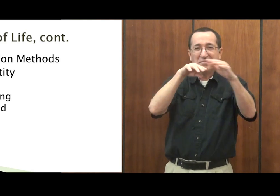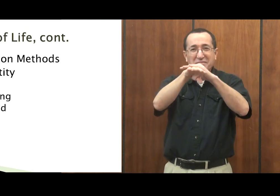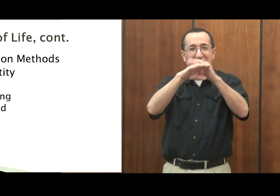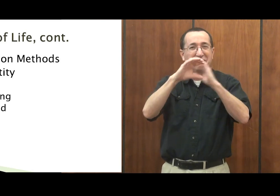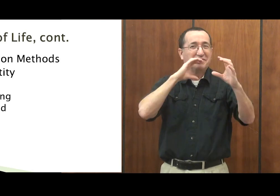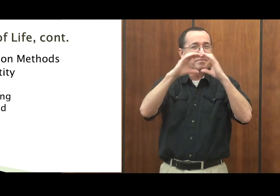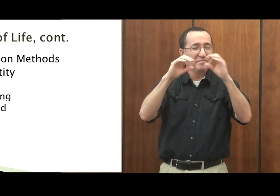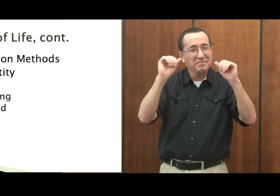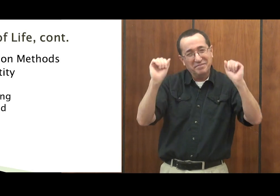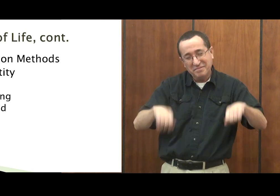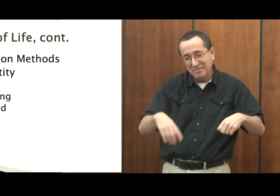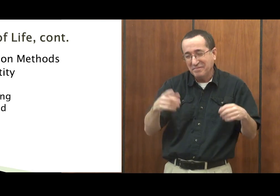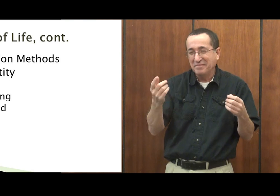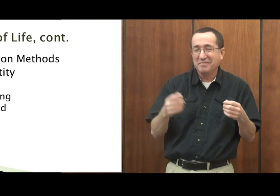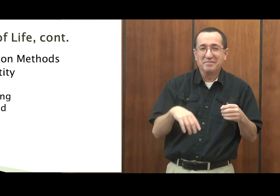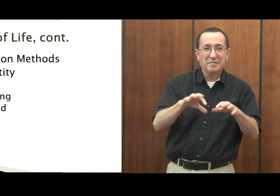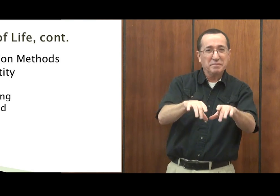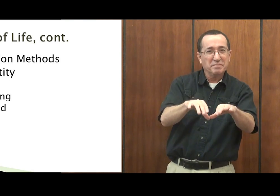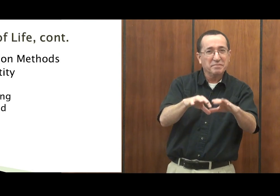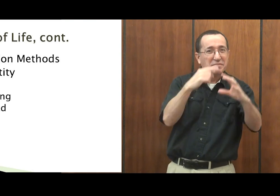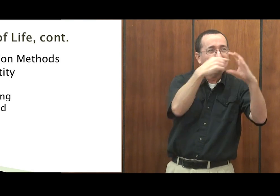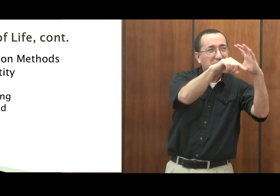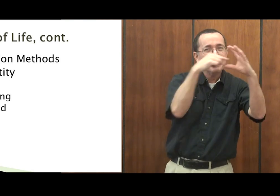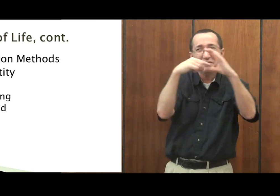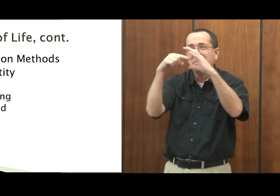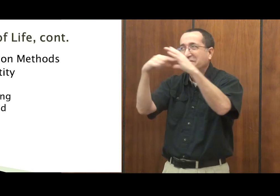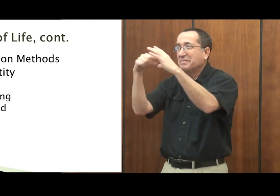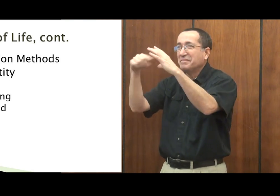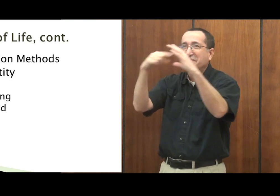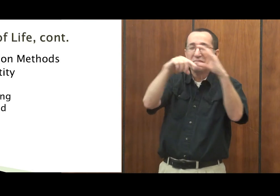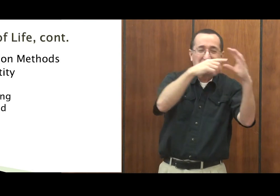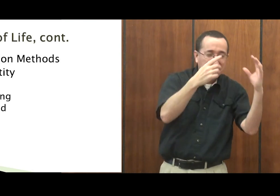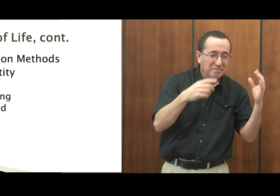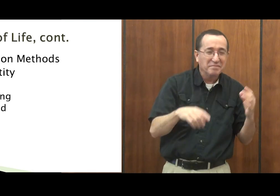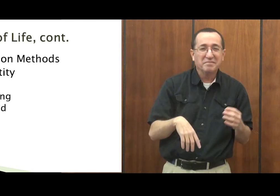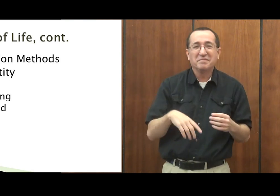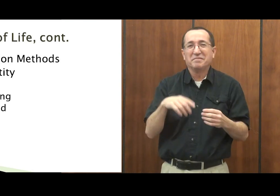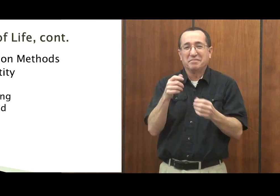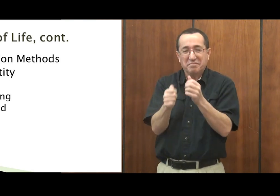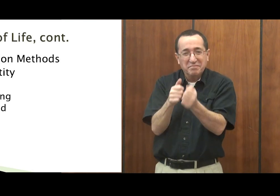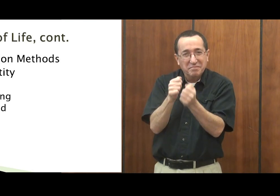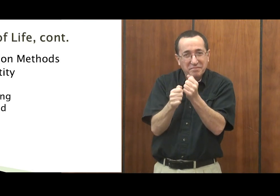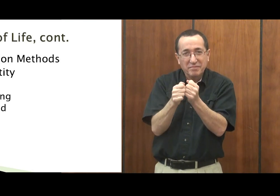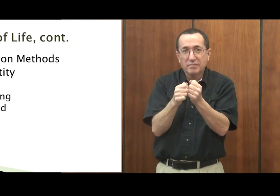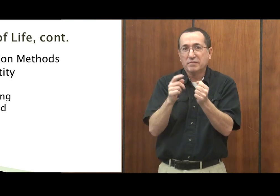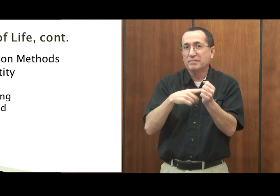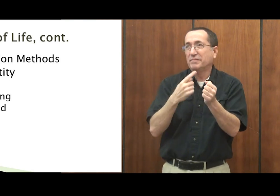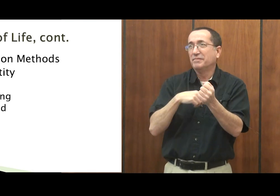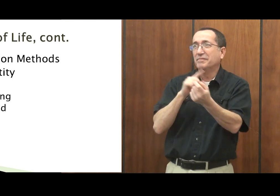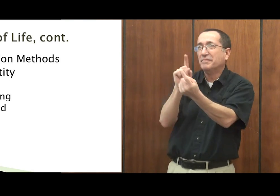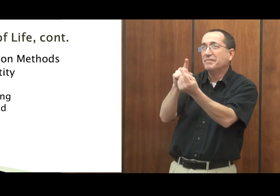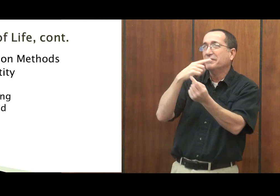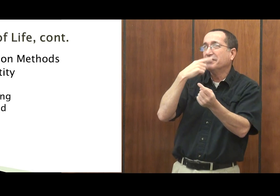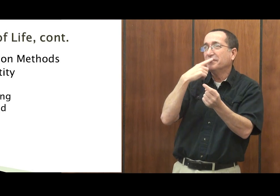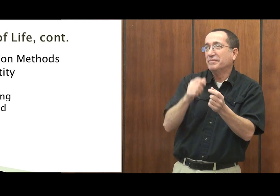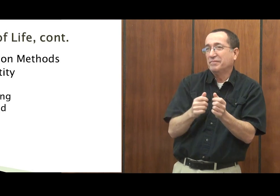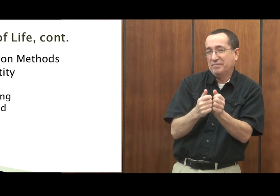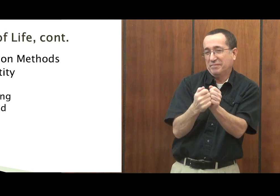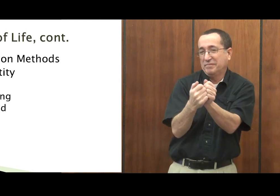advanced to help communication for deaf people all the time. We email often. Texting is very popular. So